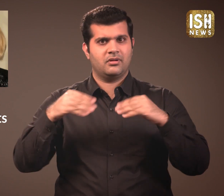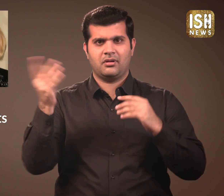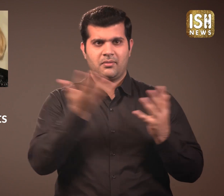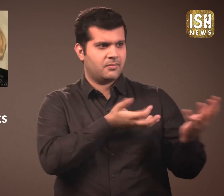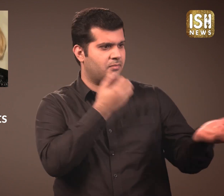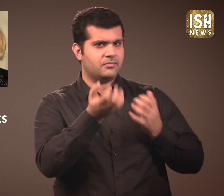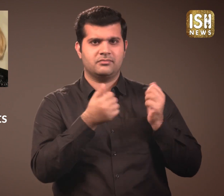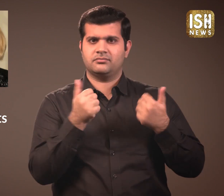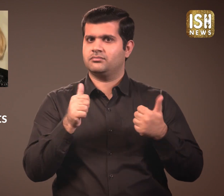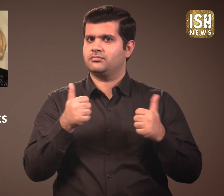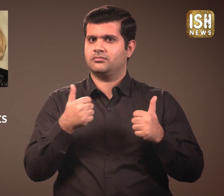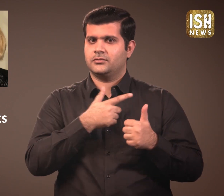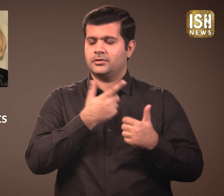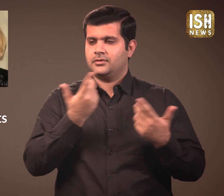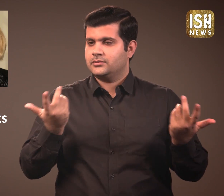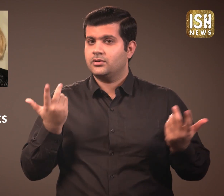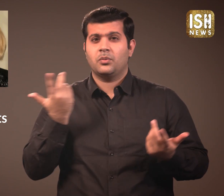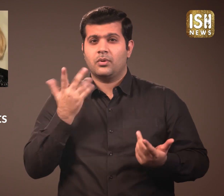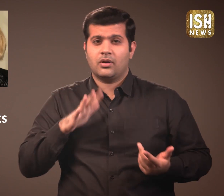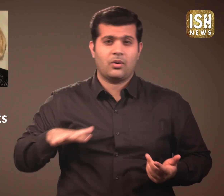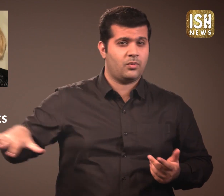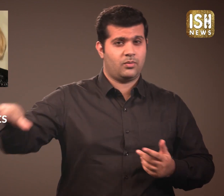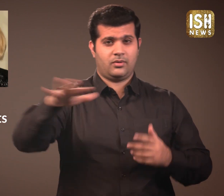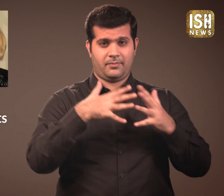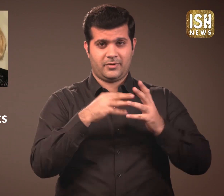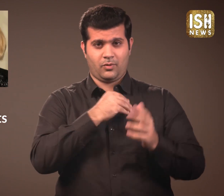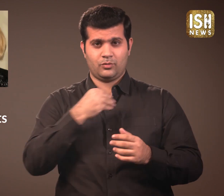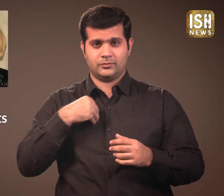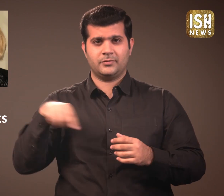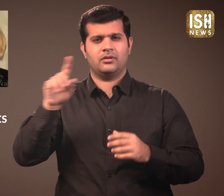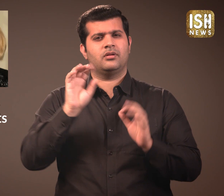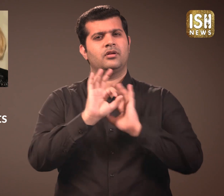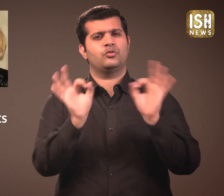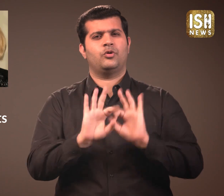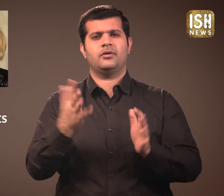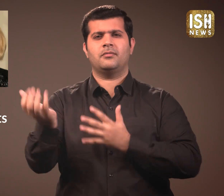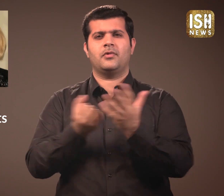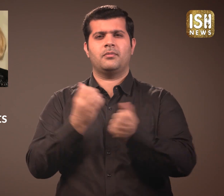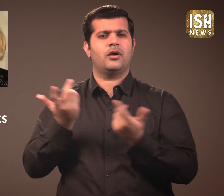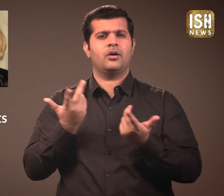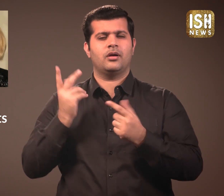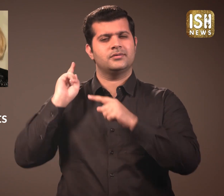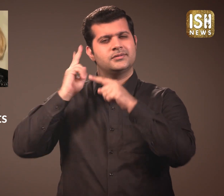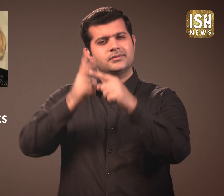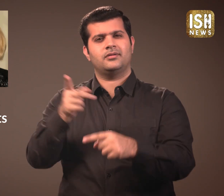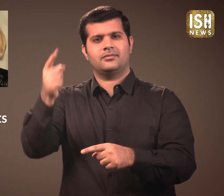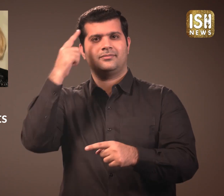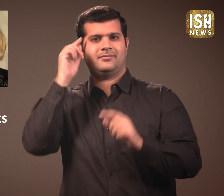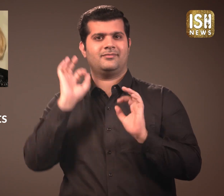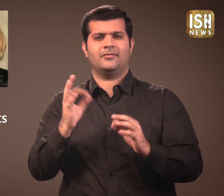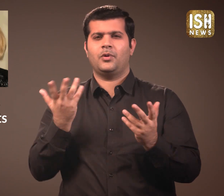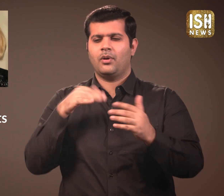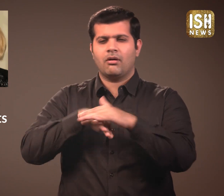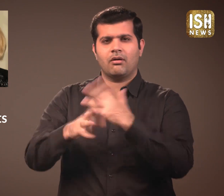No one was buying them. This is because all American hospitals would buy the masks, gloves from one supplier.